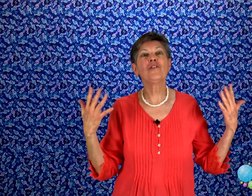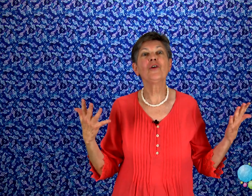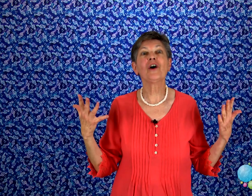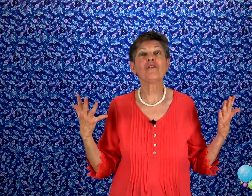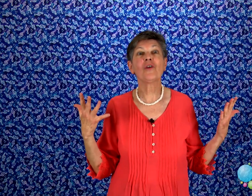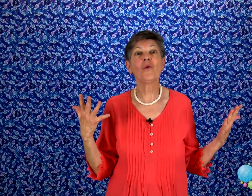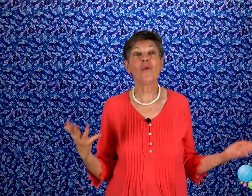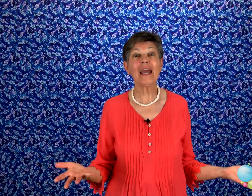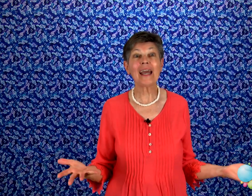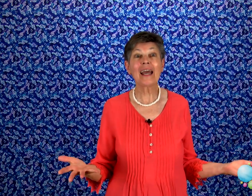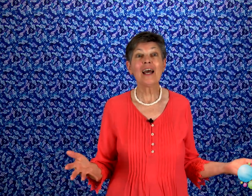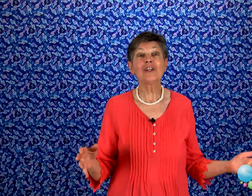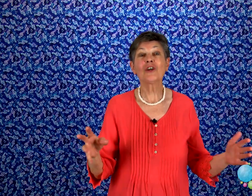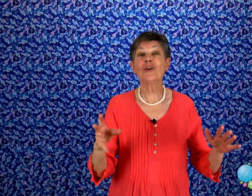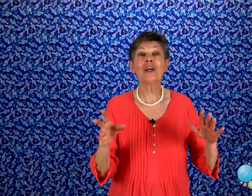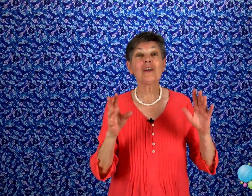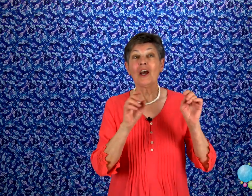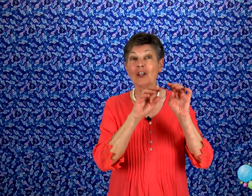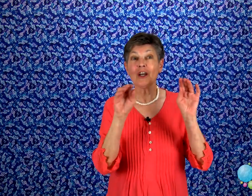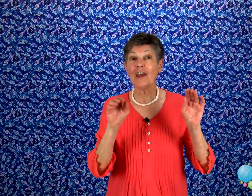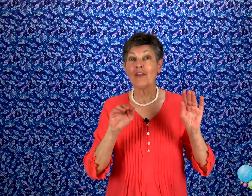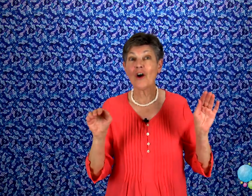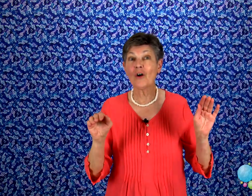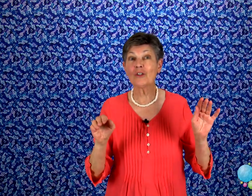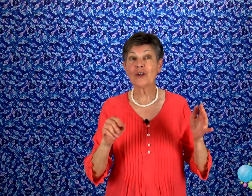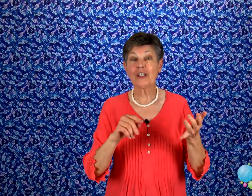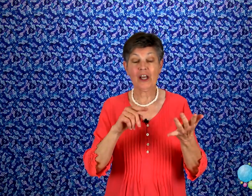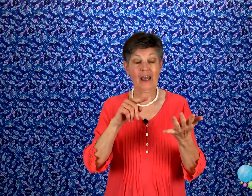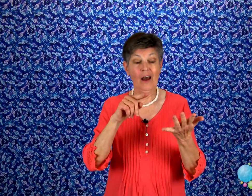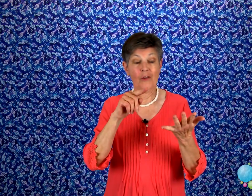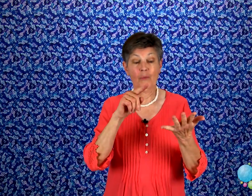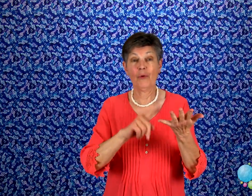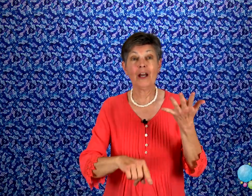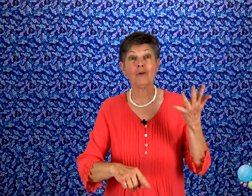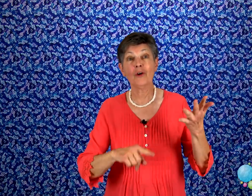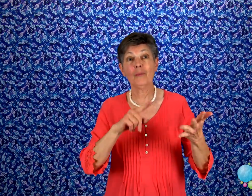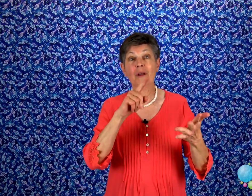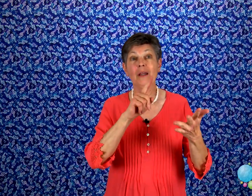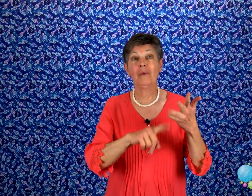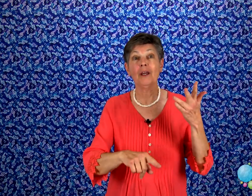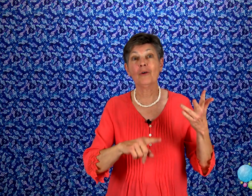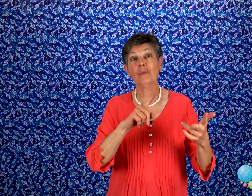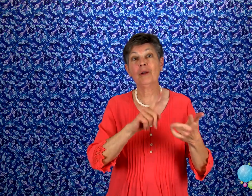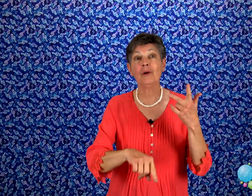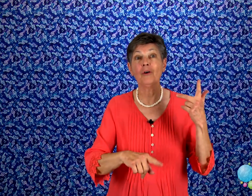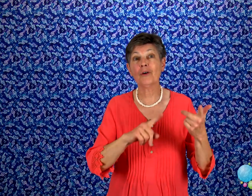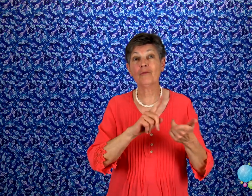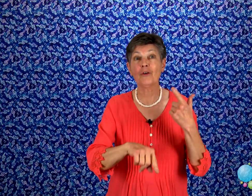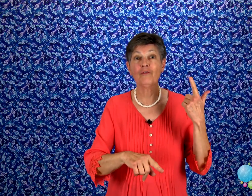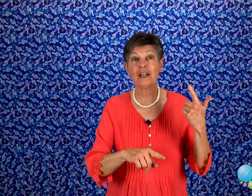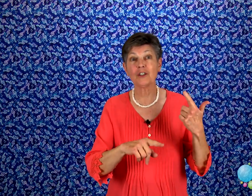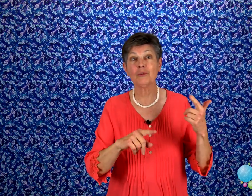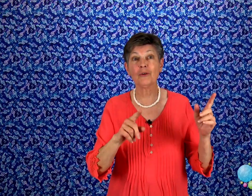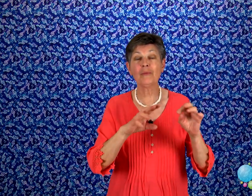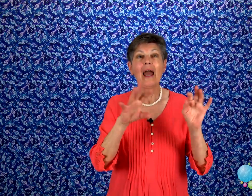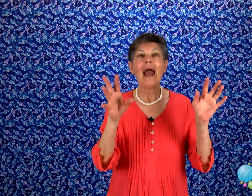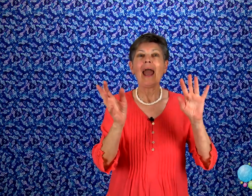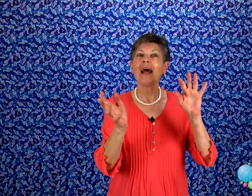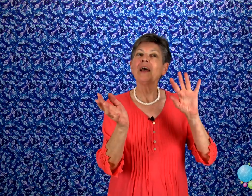food of the week So you can look at those You can check out the bread group And the meat group And the milk group Fruit and vegetable group And